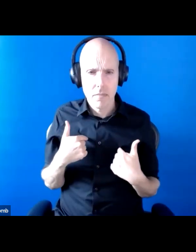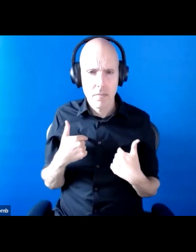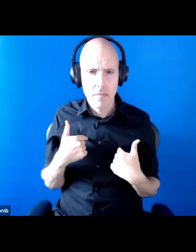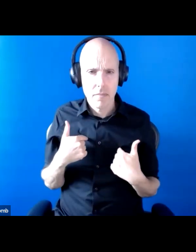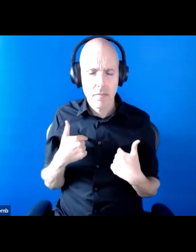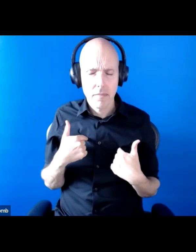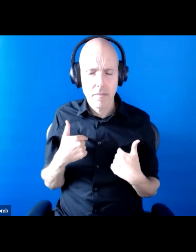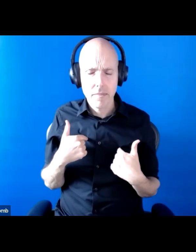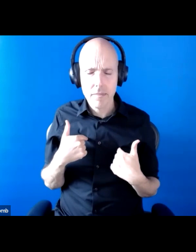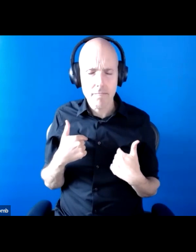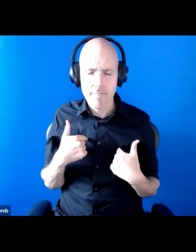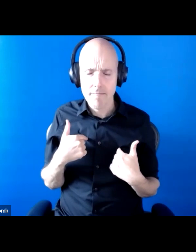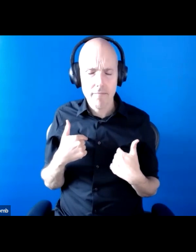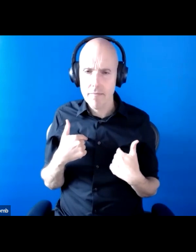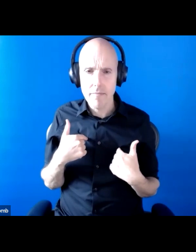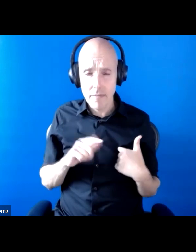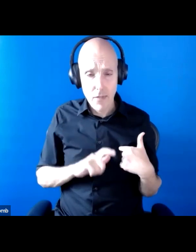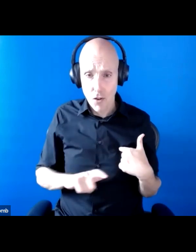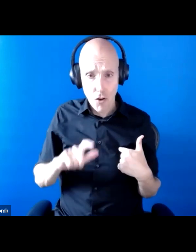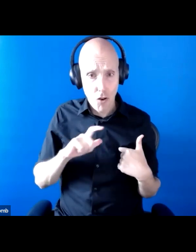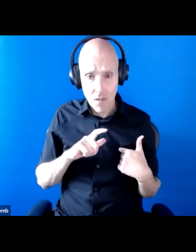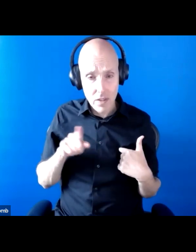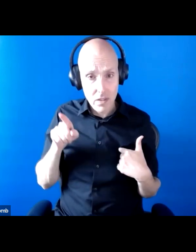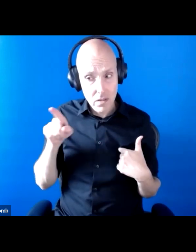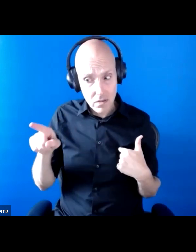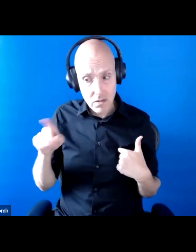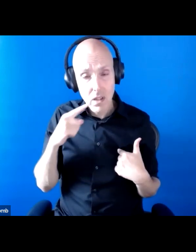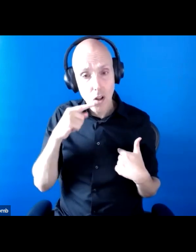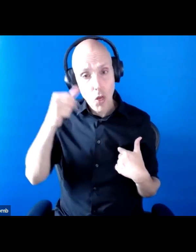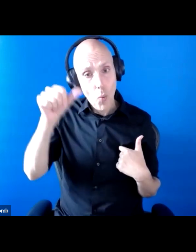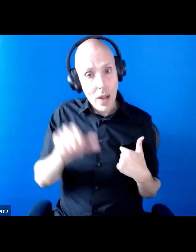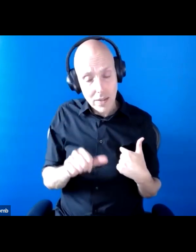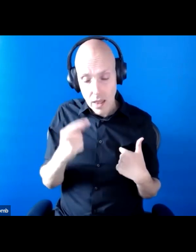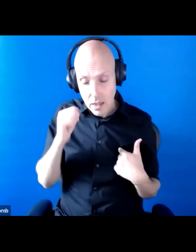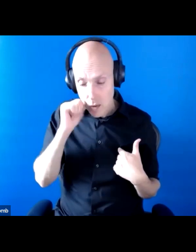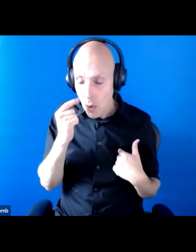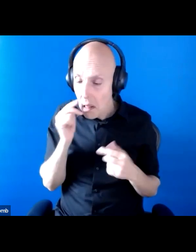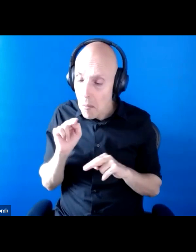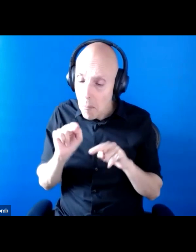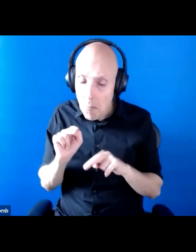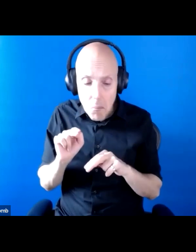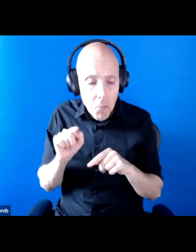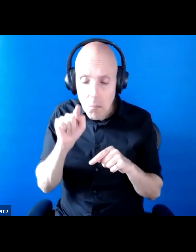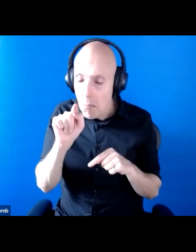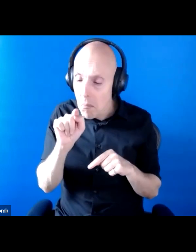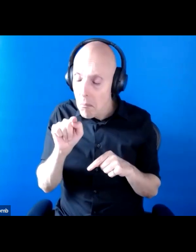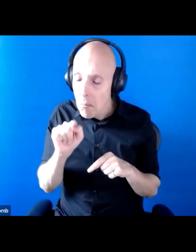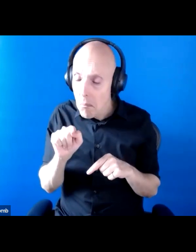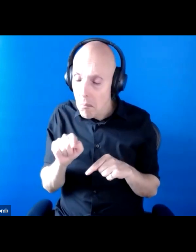those waiting lists are triaged in such a way that where you have an impairment or health condition that's going to